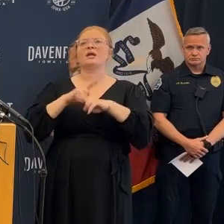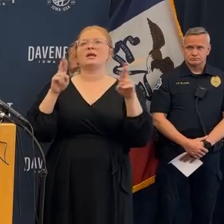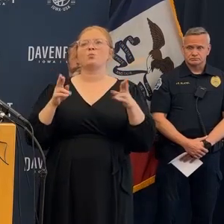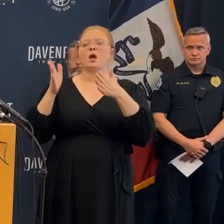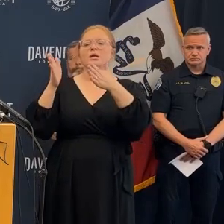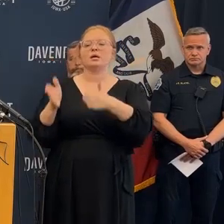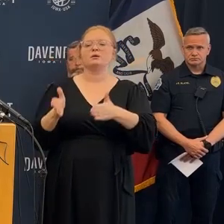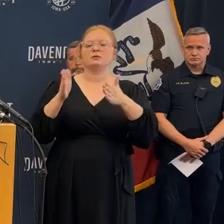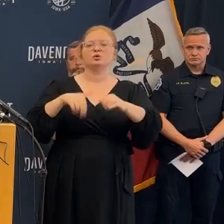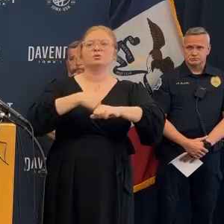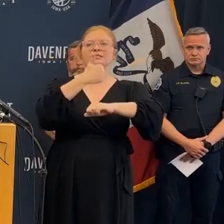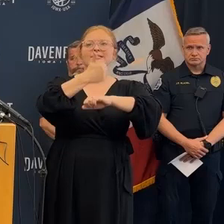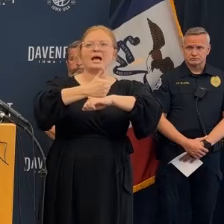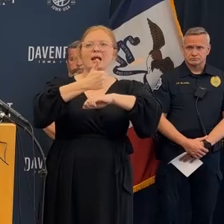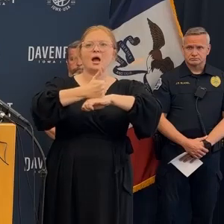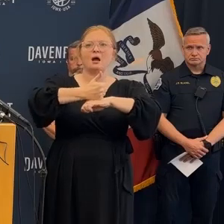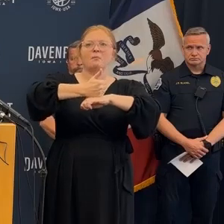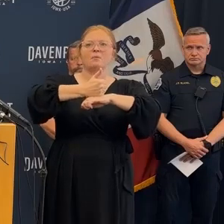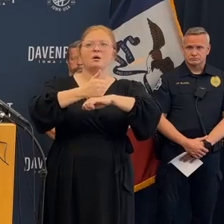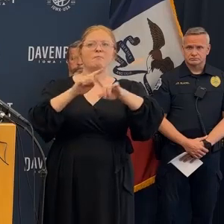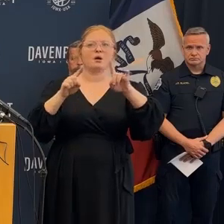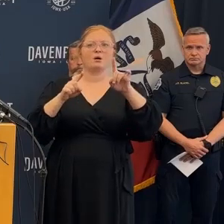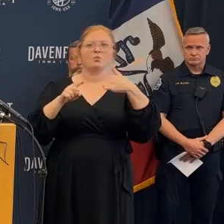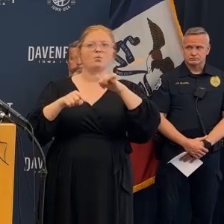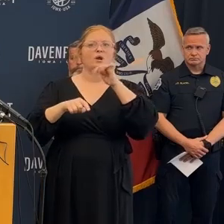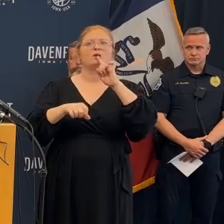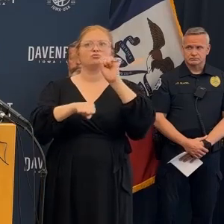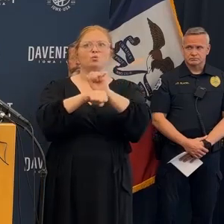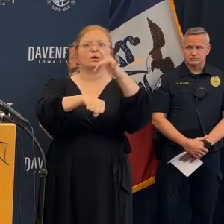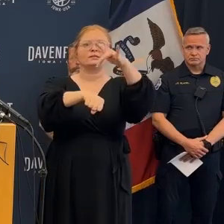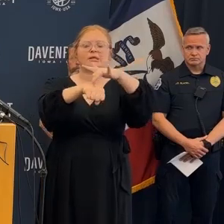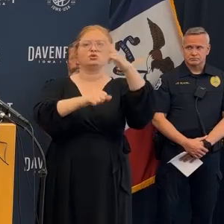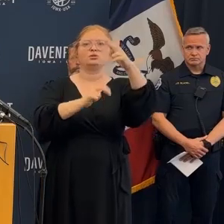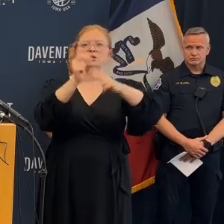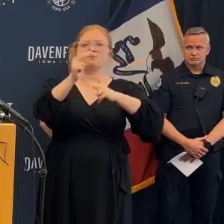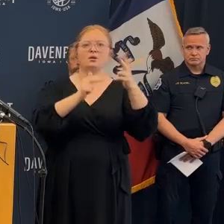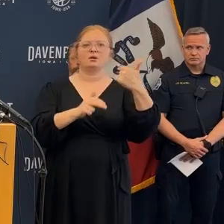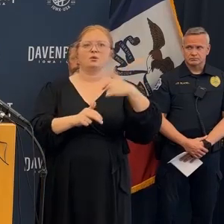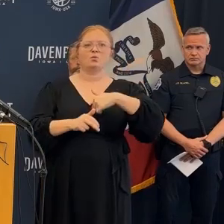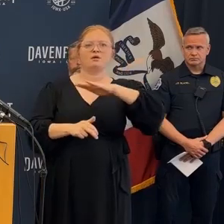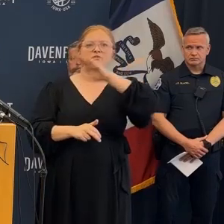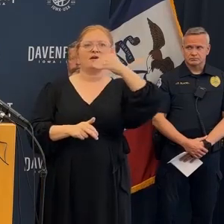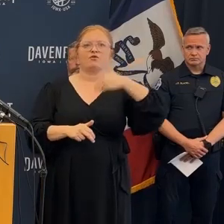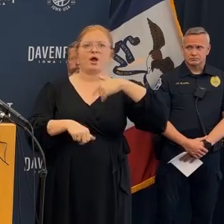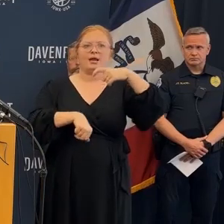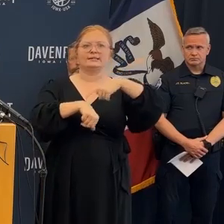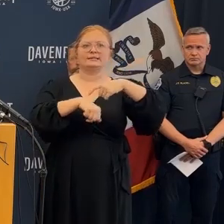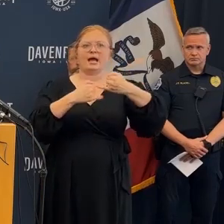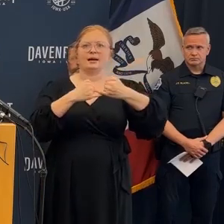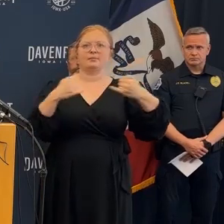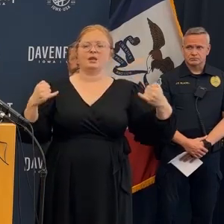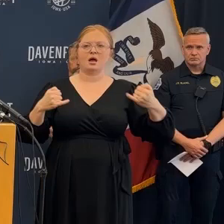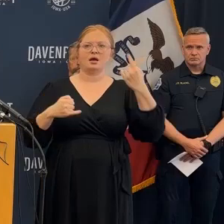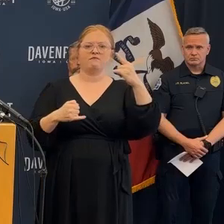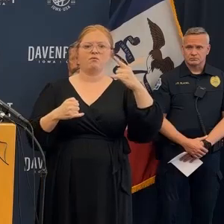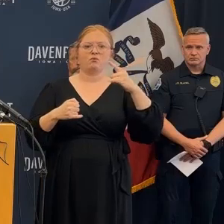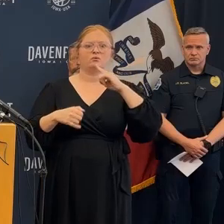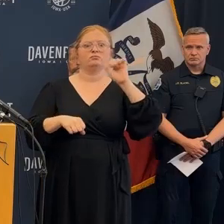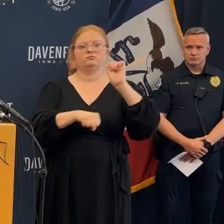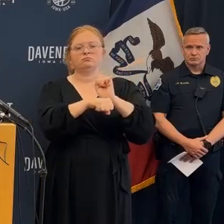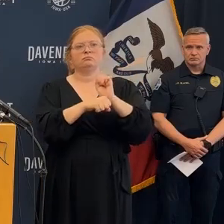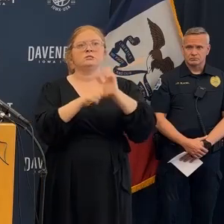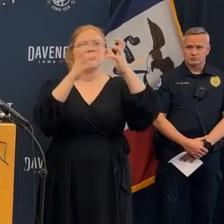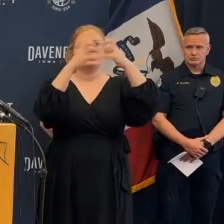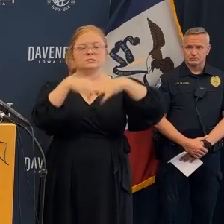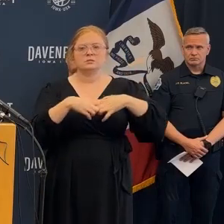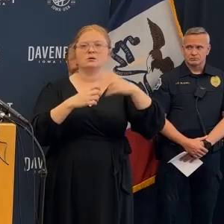a two-part question it's to my understanding that before Lisa Brooks was found that it was the building was going to start being demolished